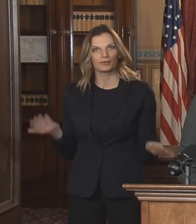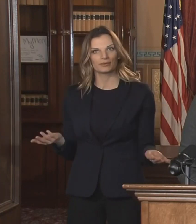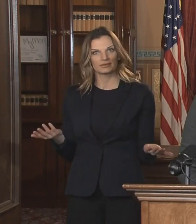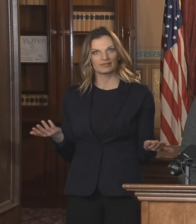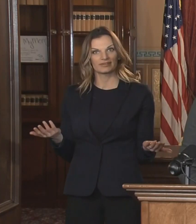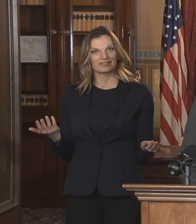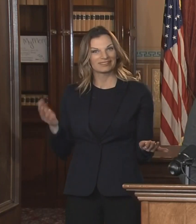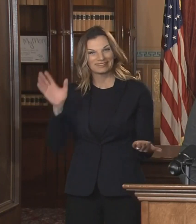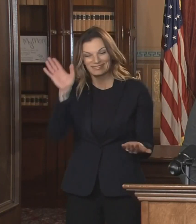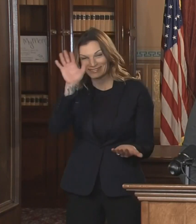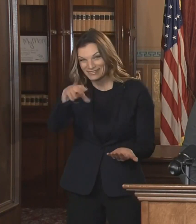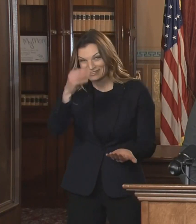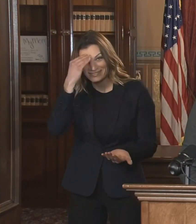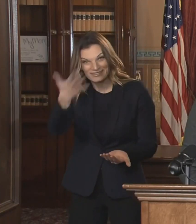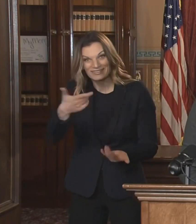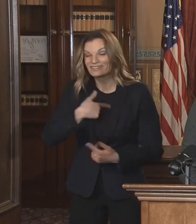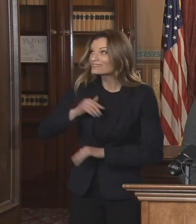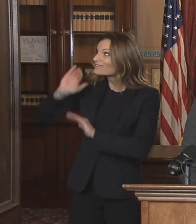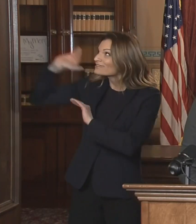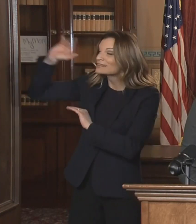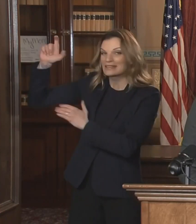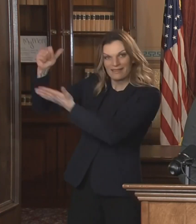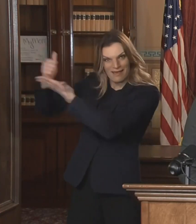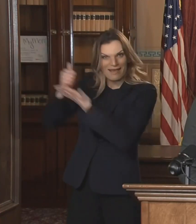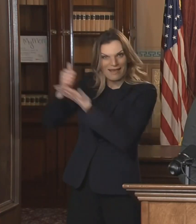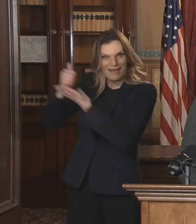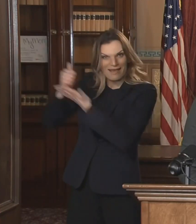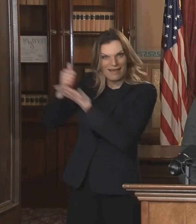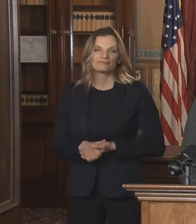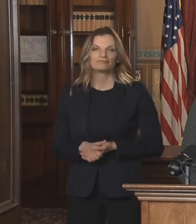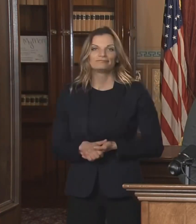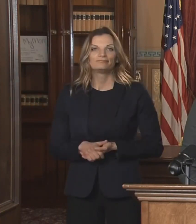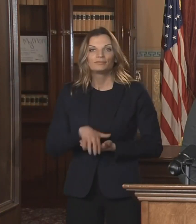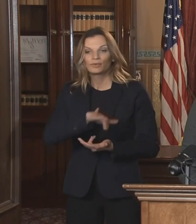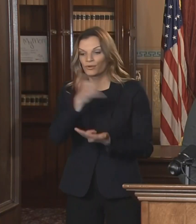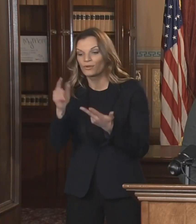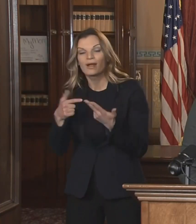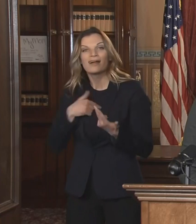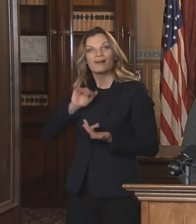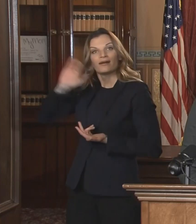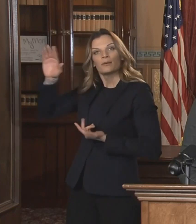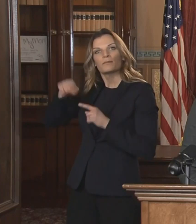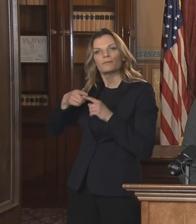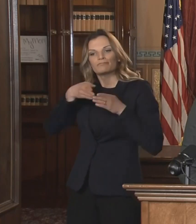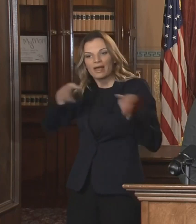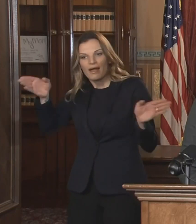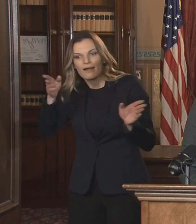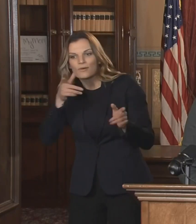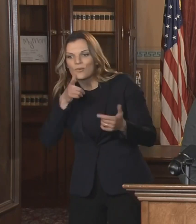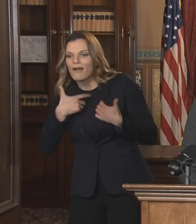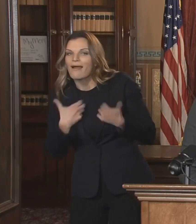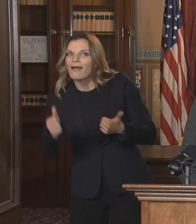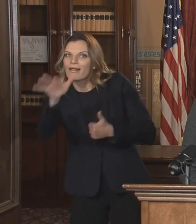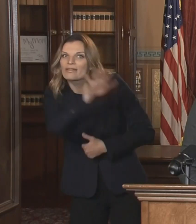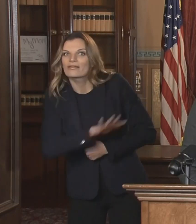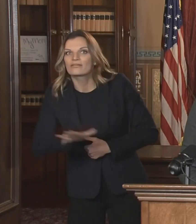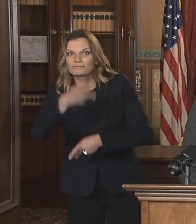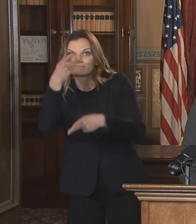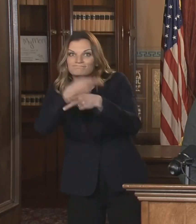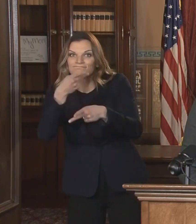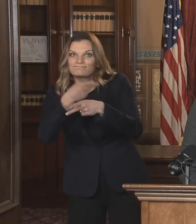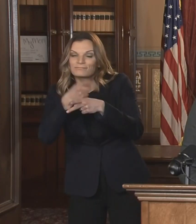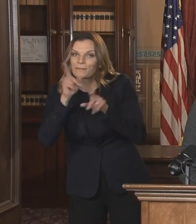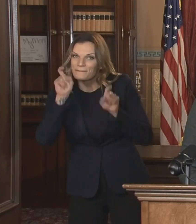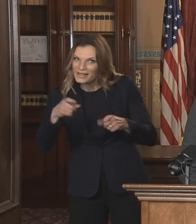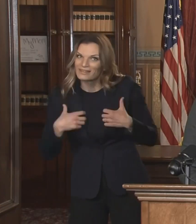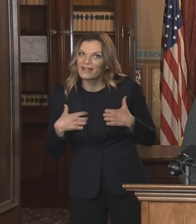lawmakers to pass legislation to protect public health. Since COVID-19 first showed up in Michigan, I've taken swift